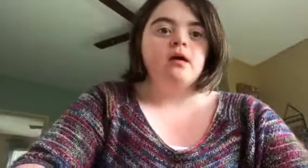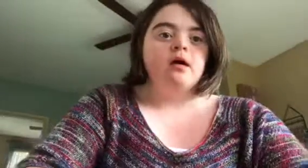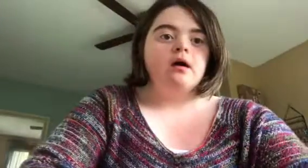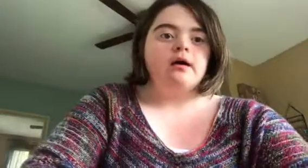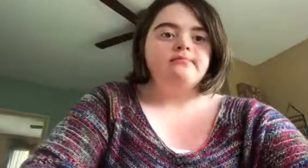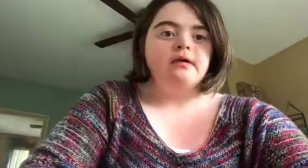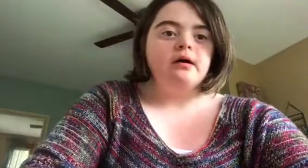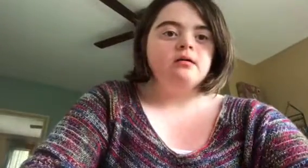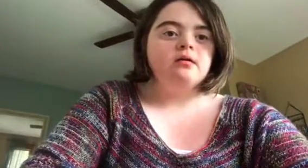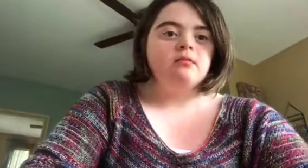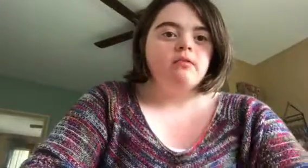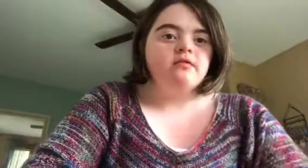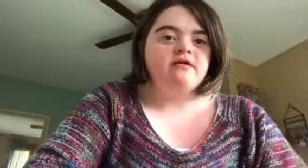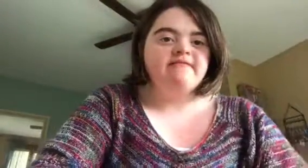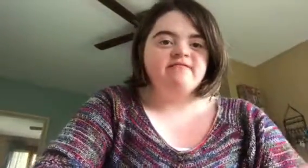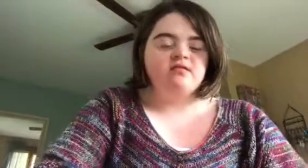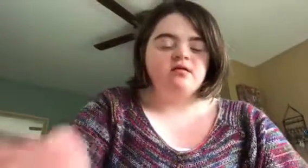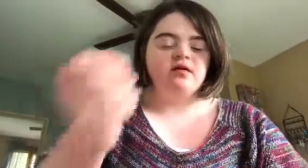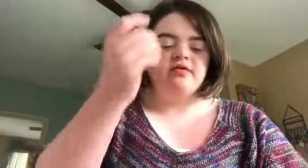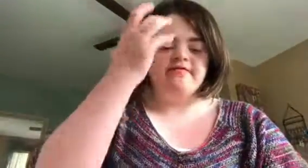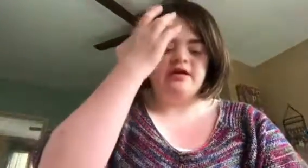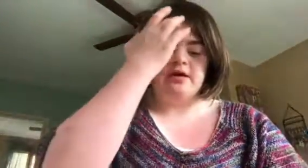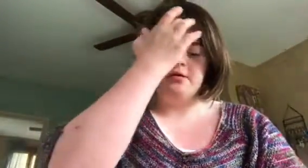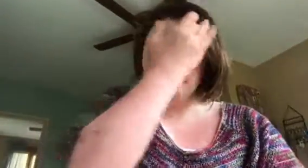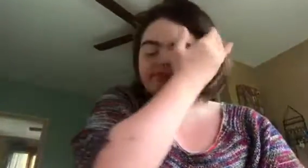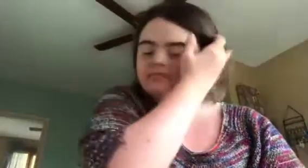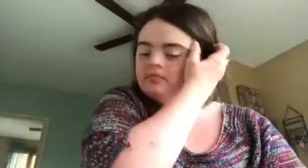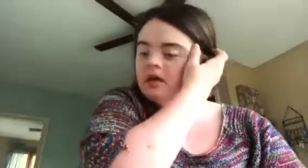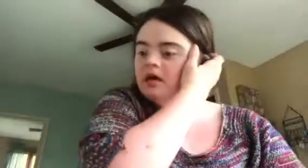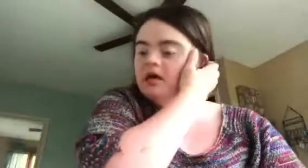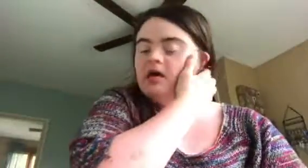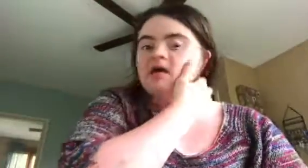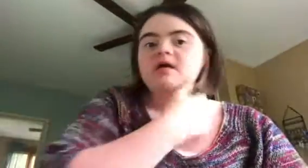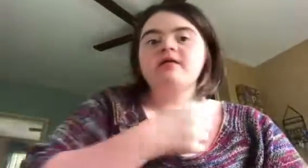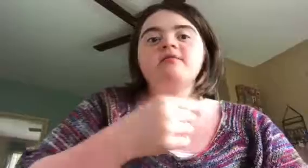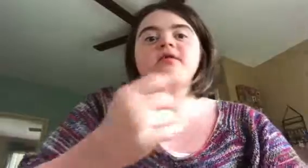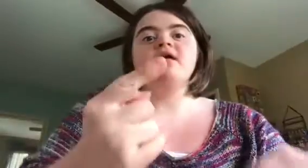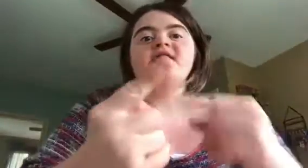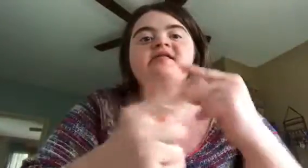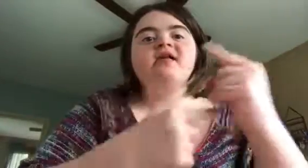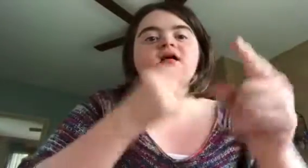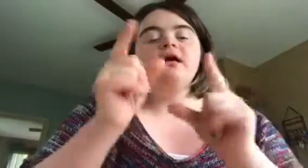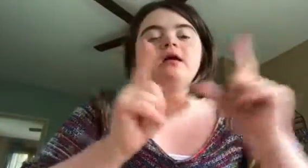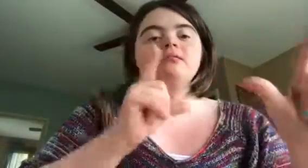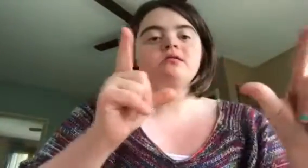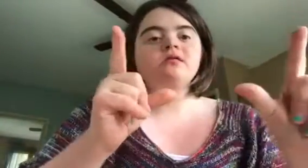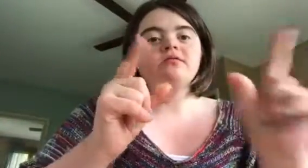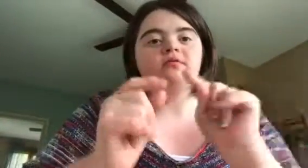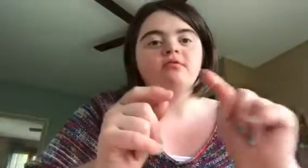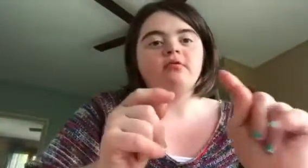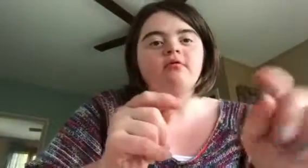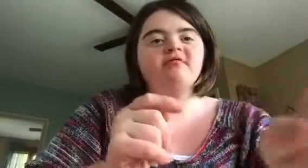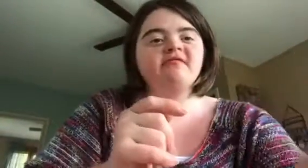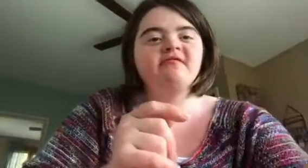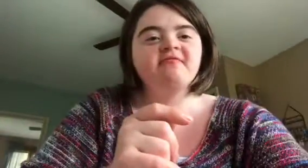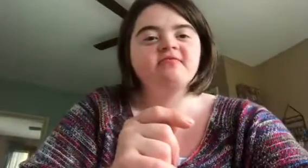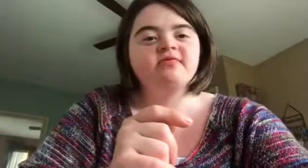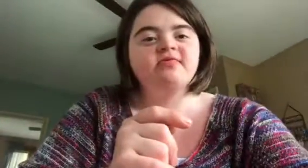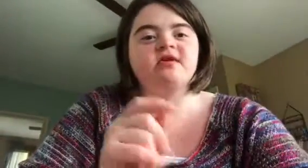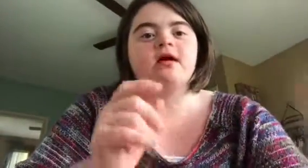I'm back with another video. It's going to be a sign language tutorial that